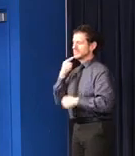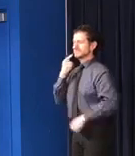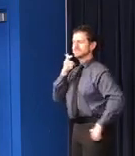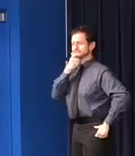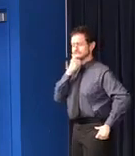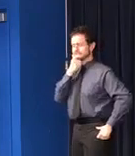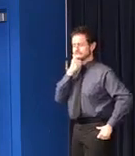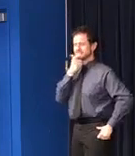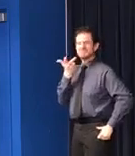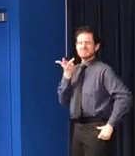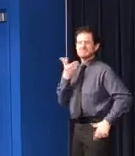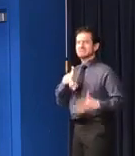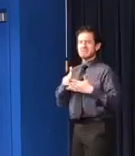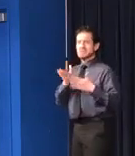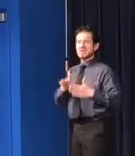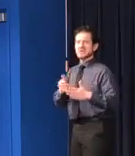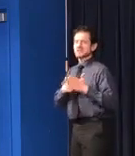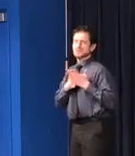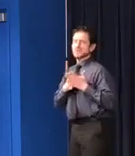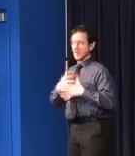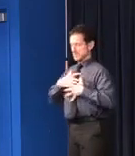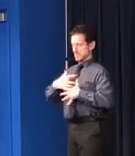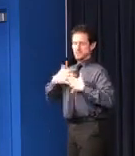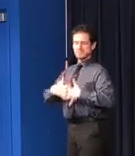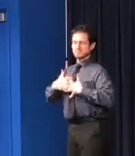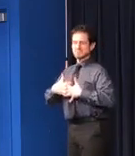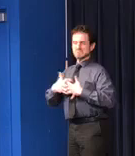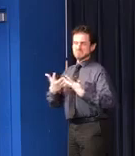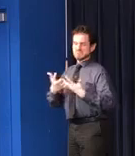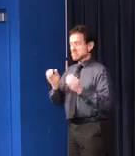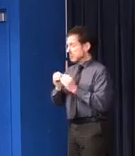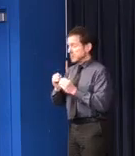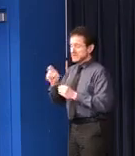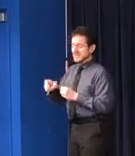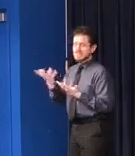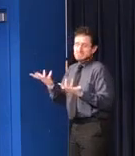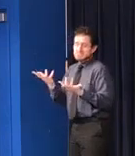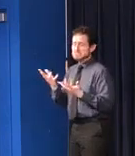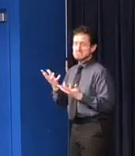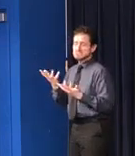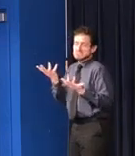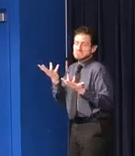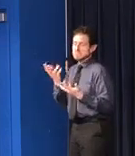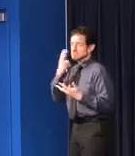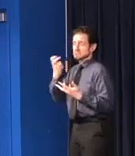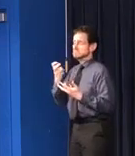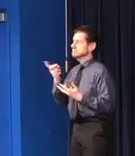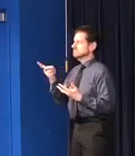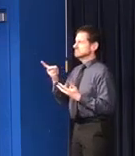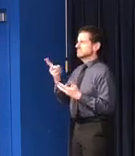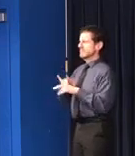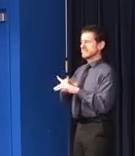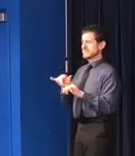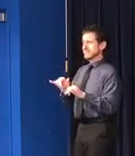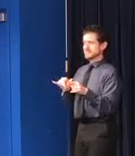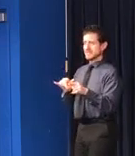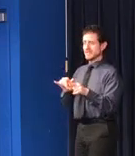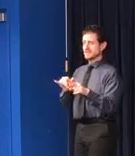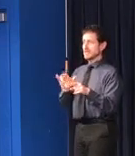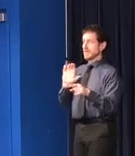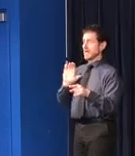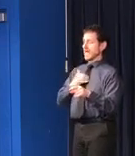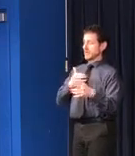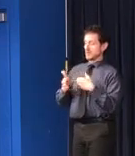Americans really need more ventilators to save people's lives. He did this on the same day that our nation overtook